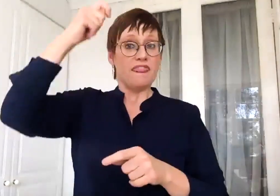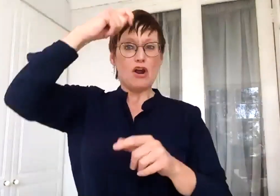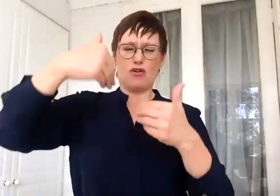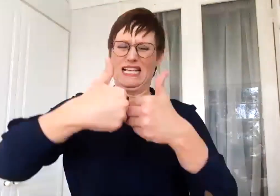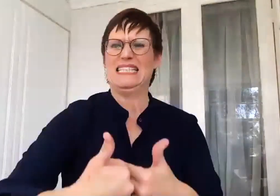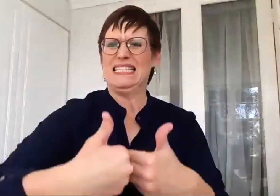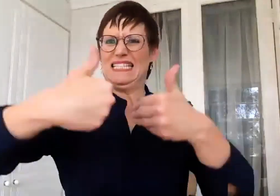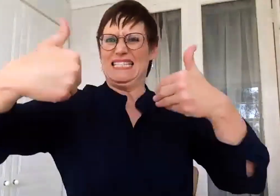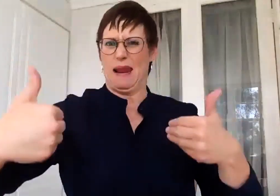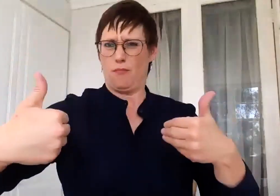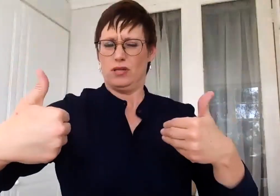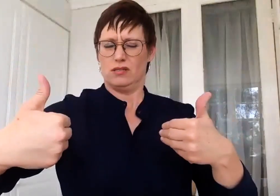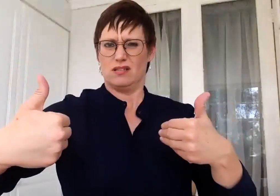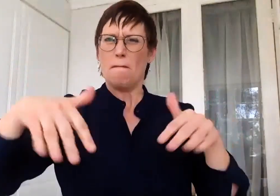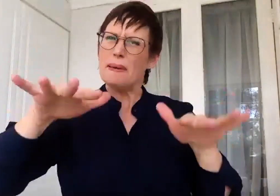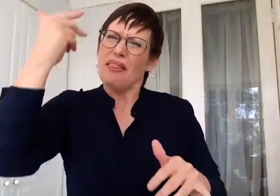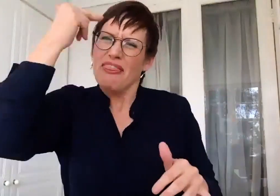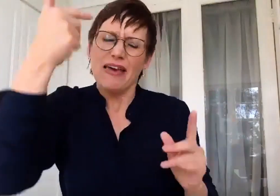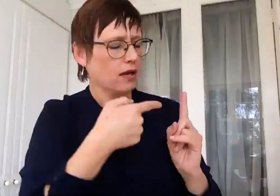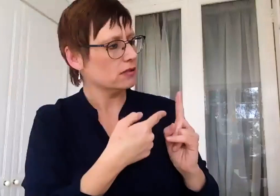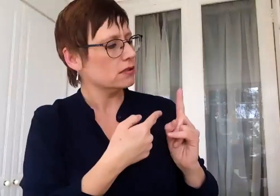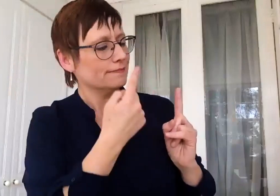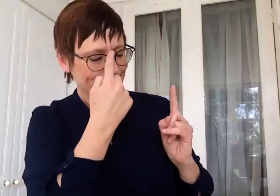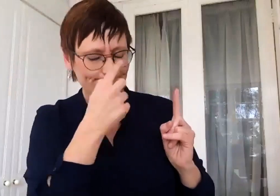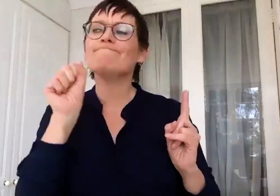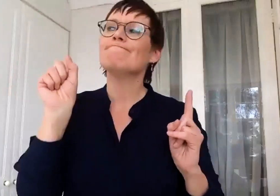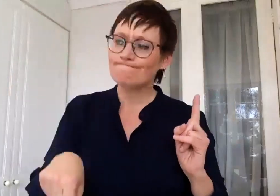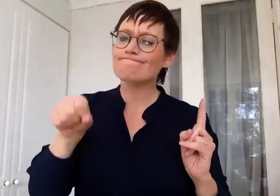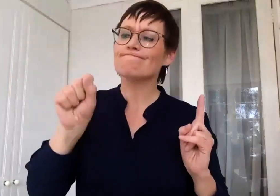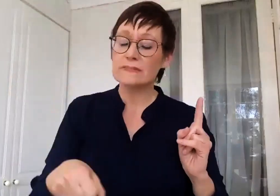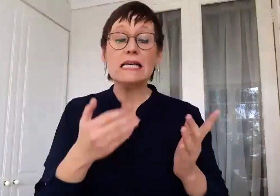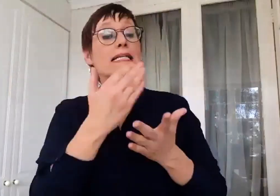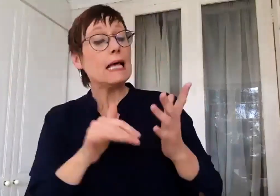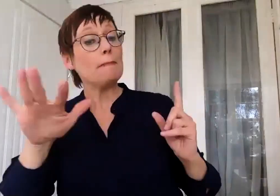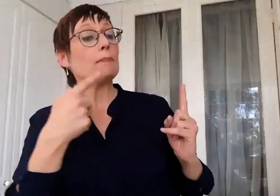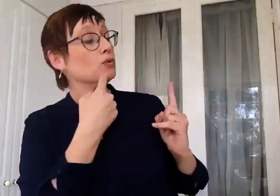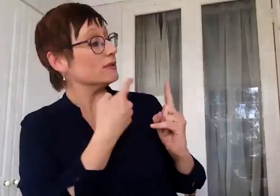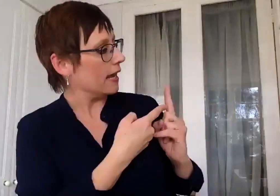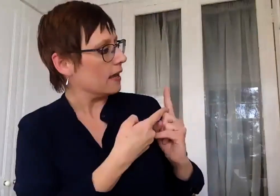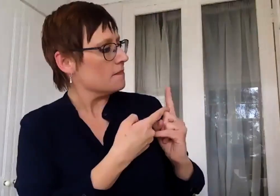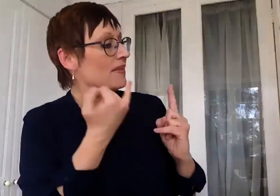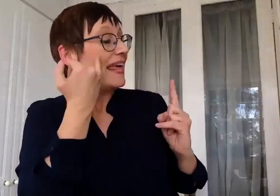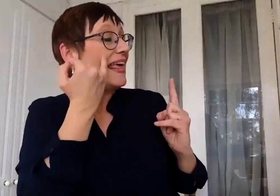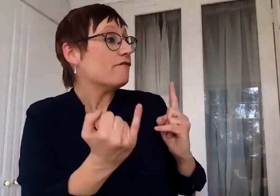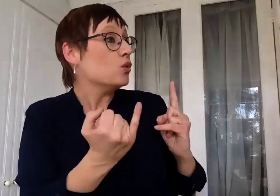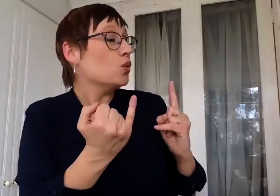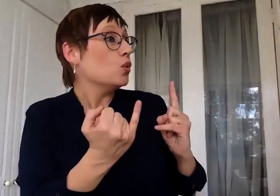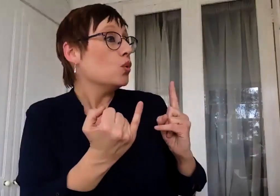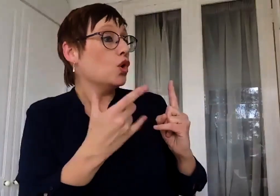for example, social work or applied studies, sometimes even quite literally, you will be in a house